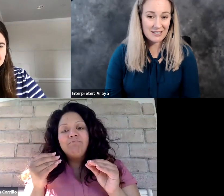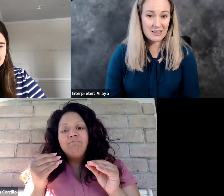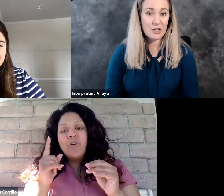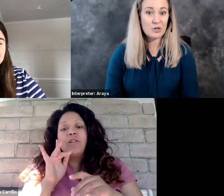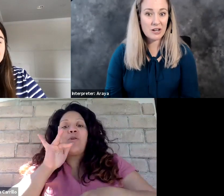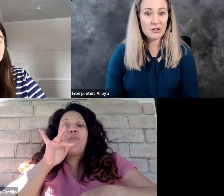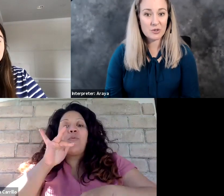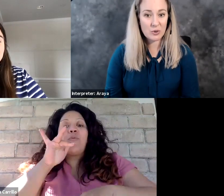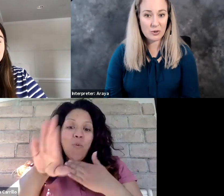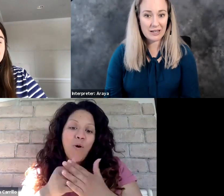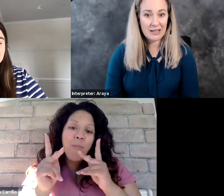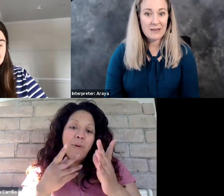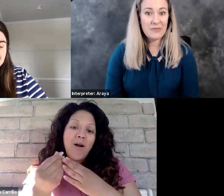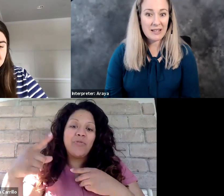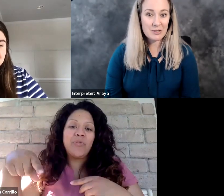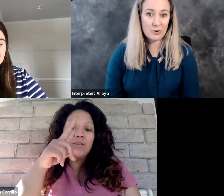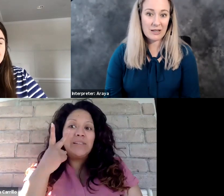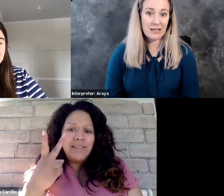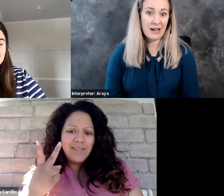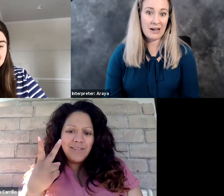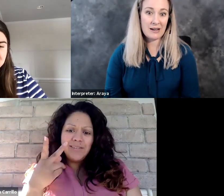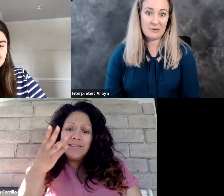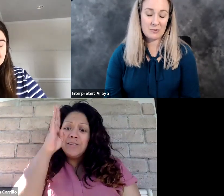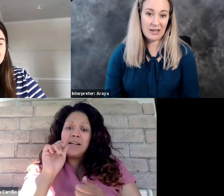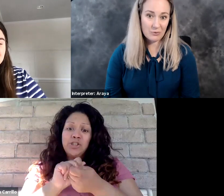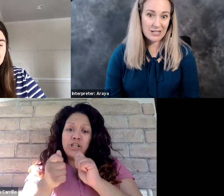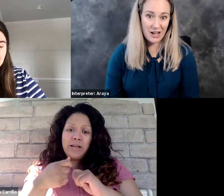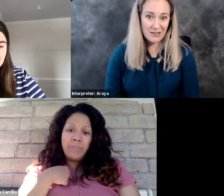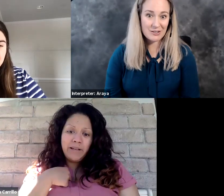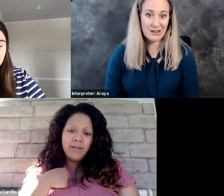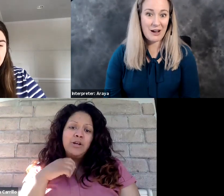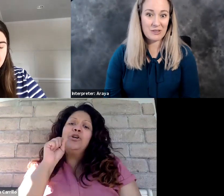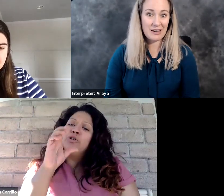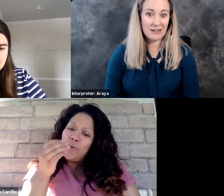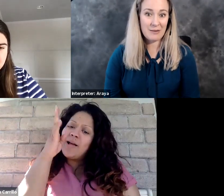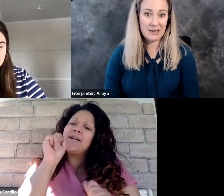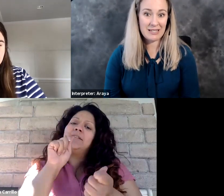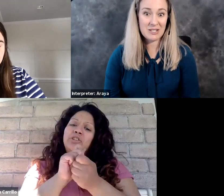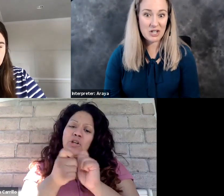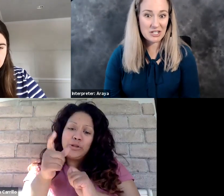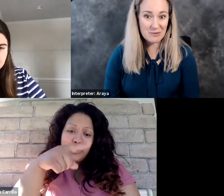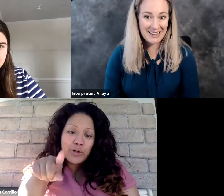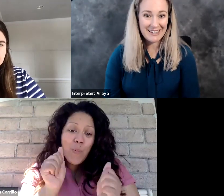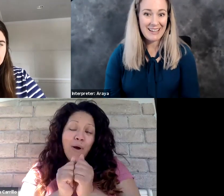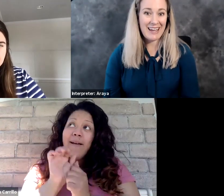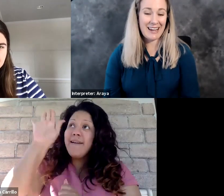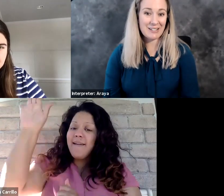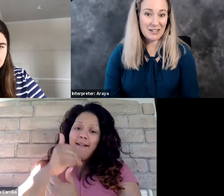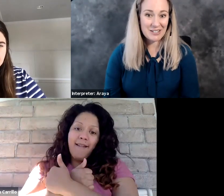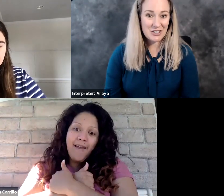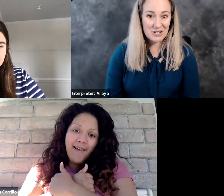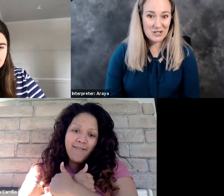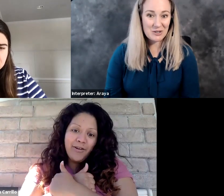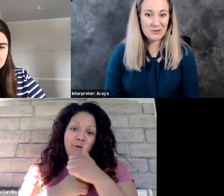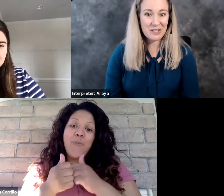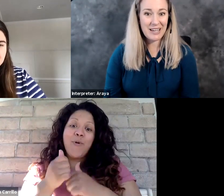Jesus. And so share your story. That story, uh, can reach others that are out there. I mean, he's changed me and God